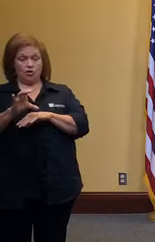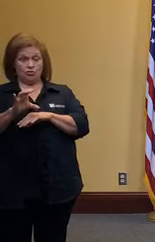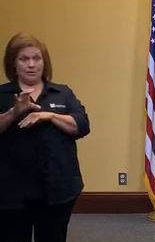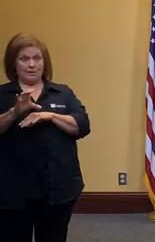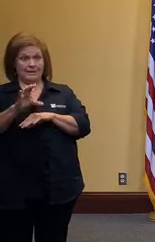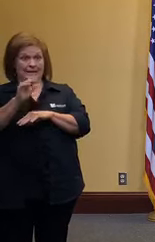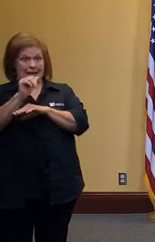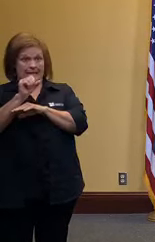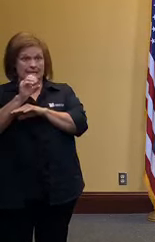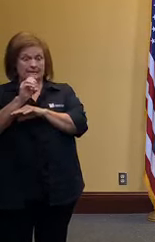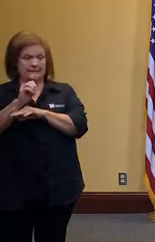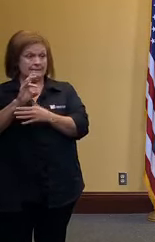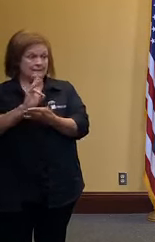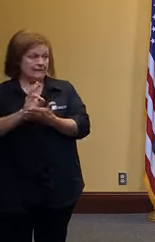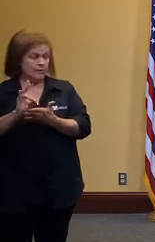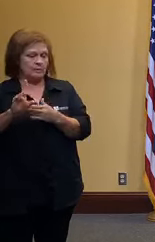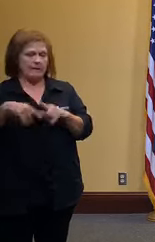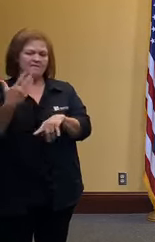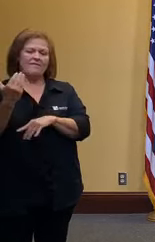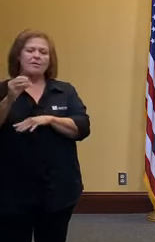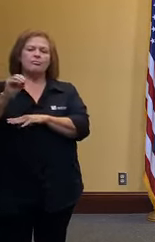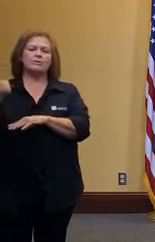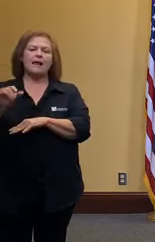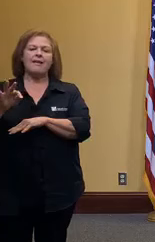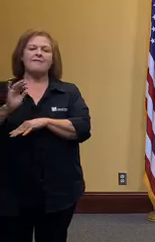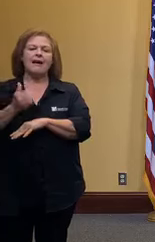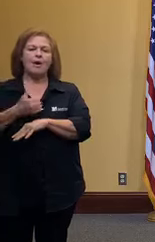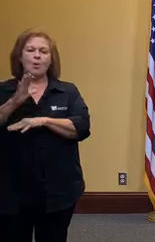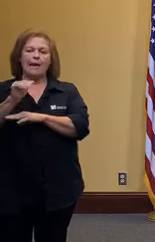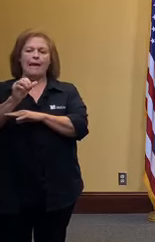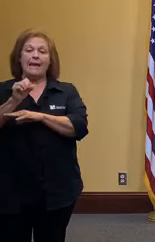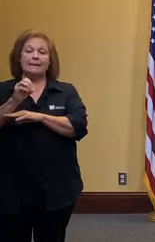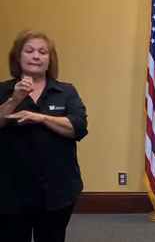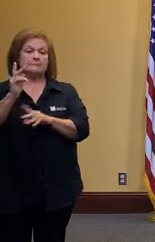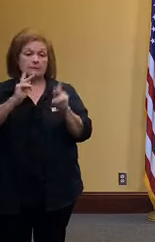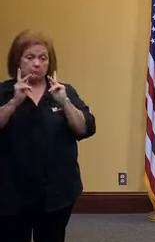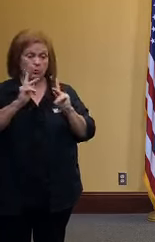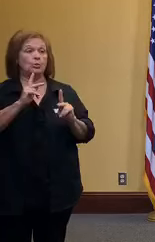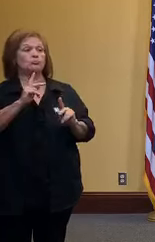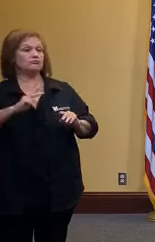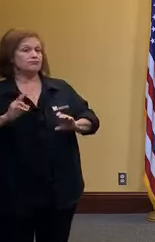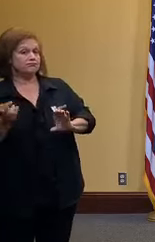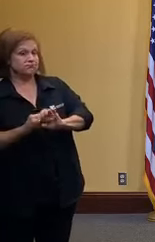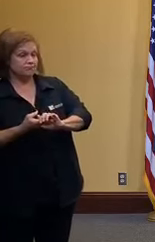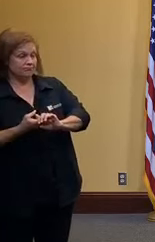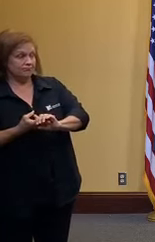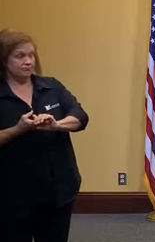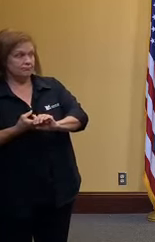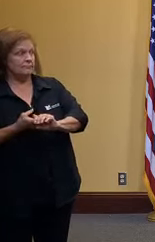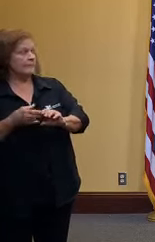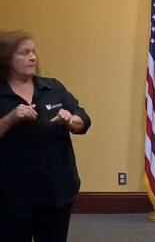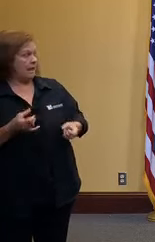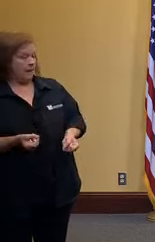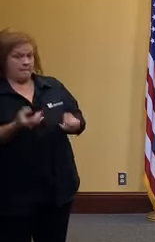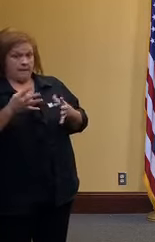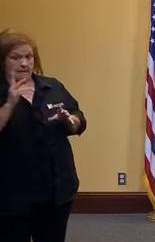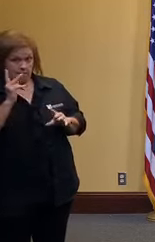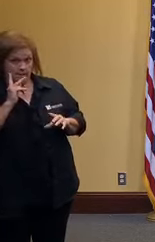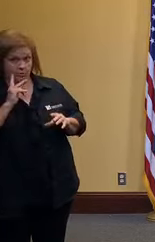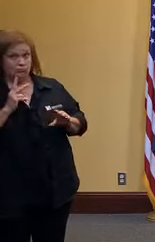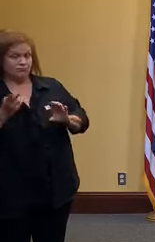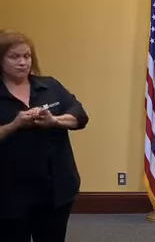seven weeks about 15 of our cases are getting hospitalized so it would be about that many hospitalizations